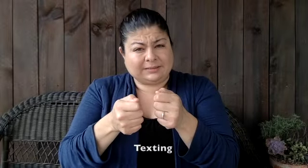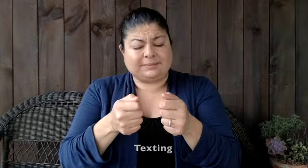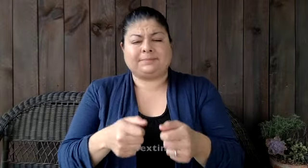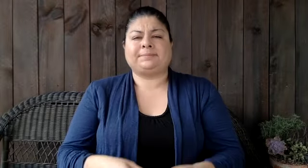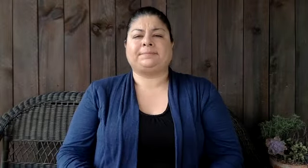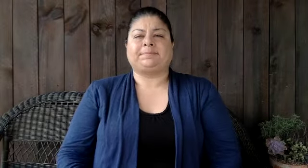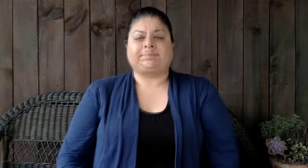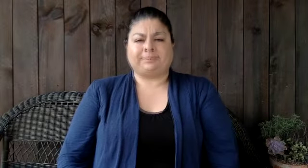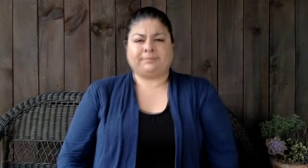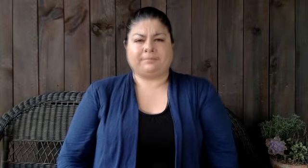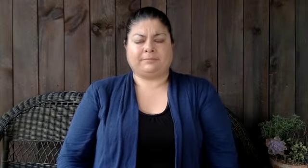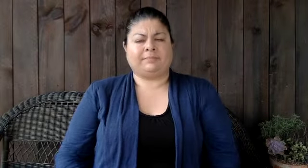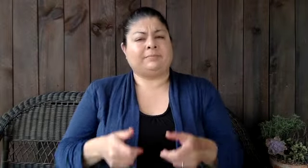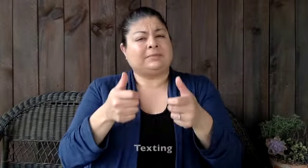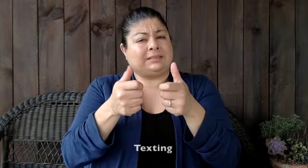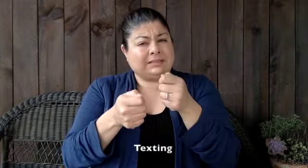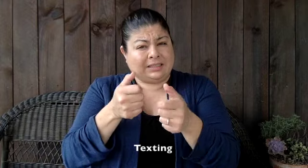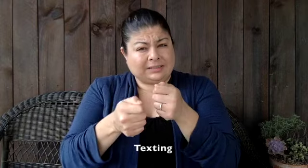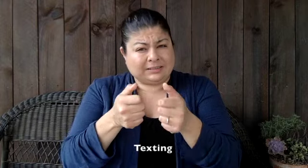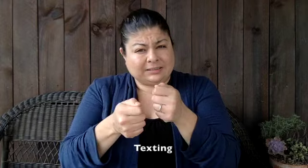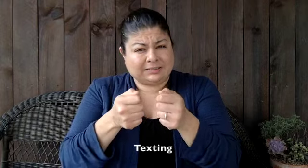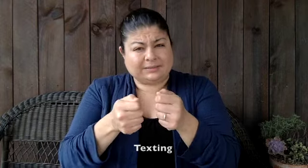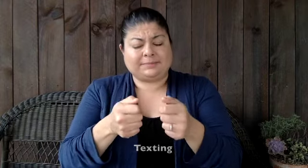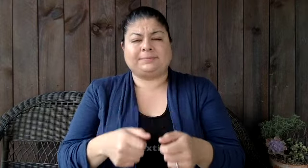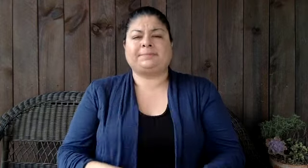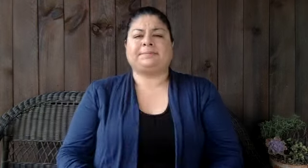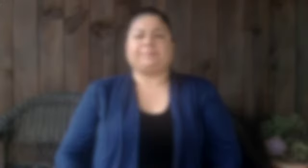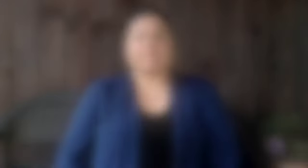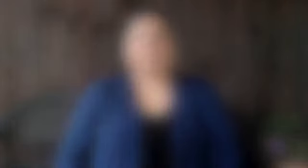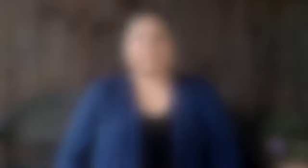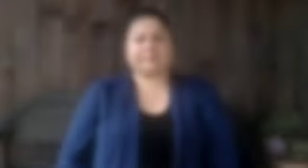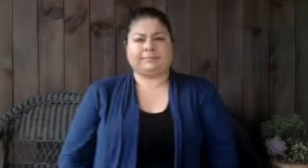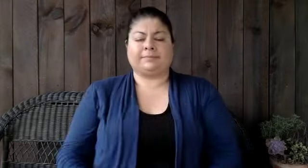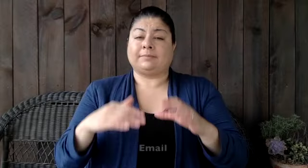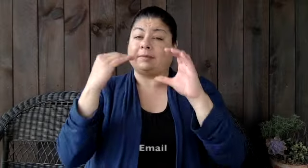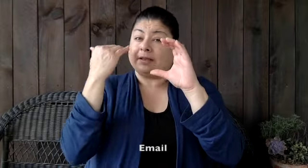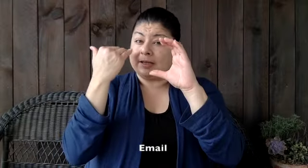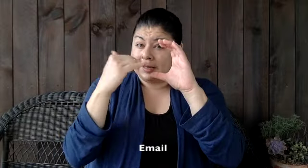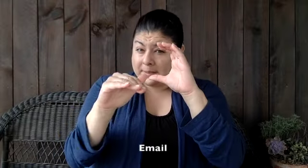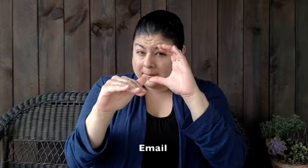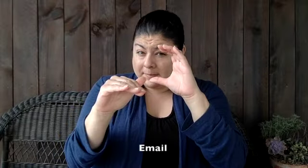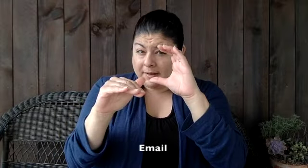texting texting texting texting texting texting Email,